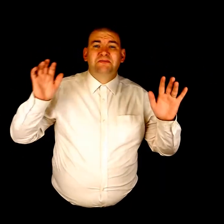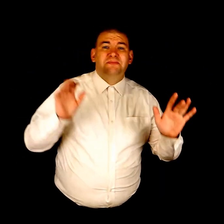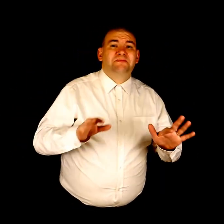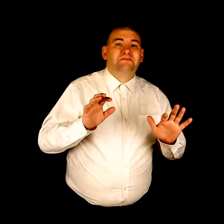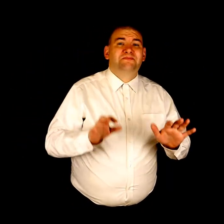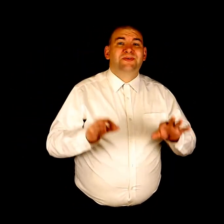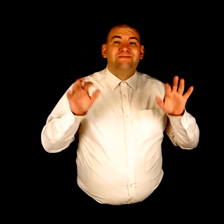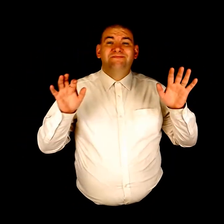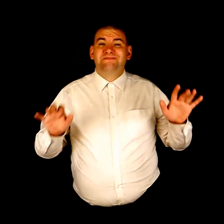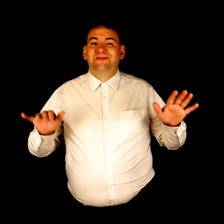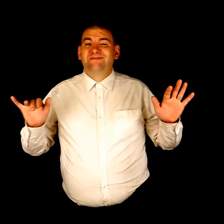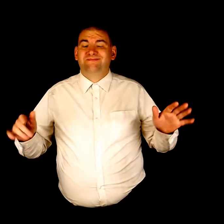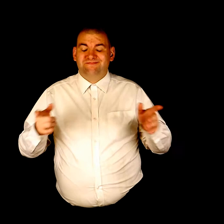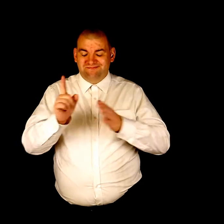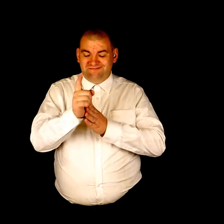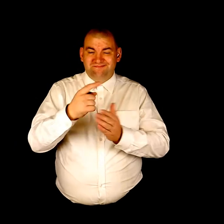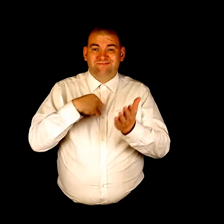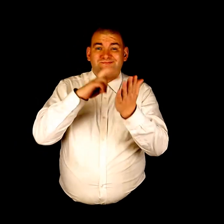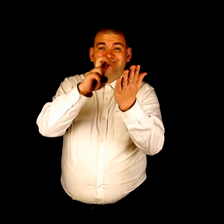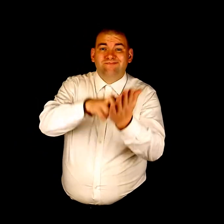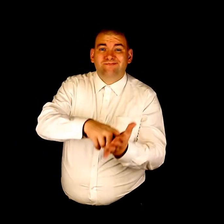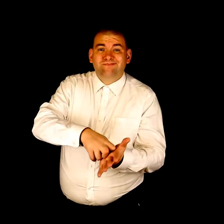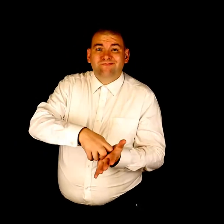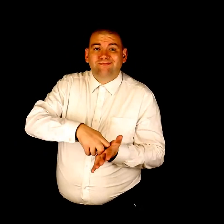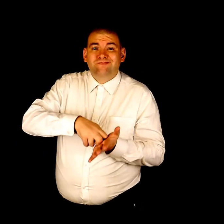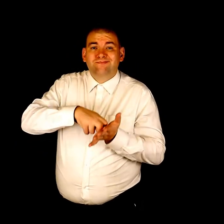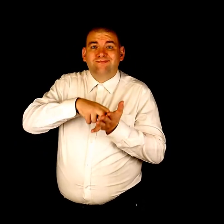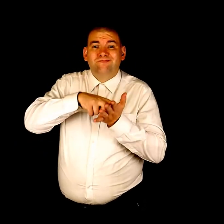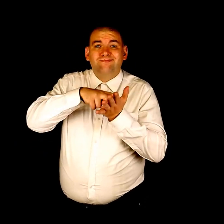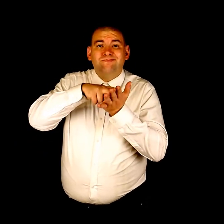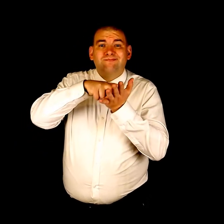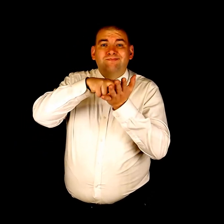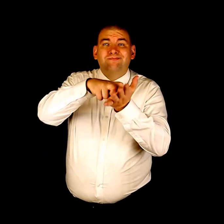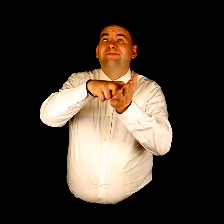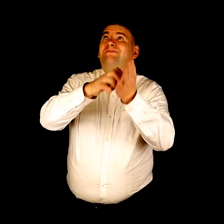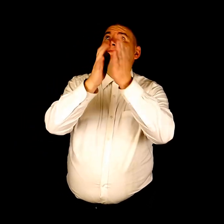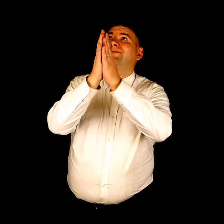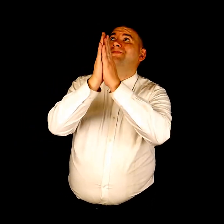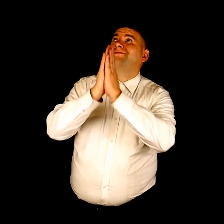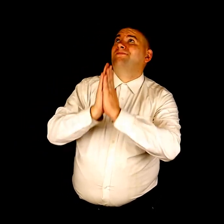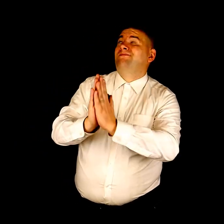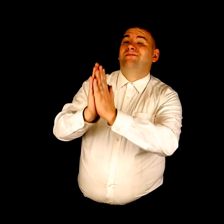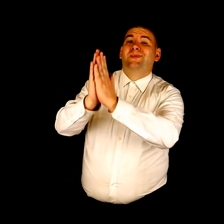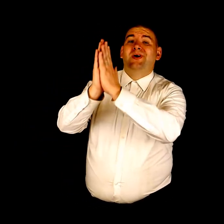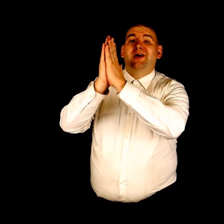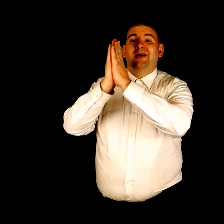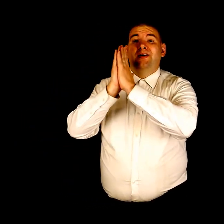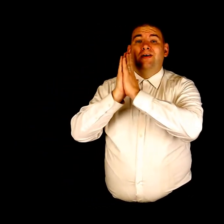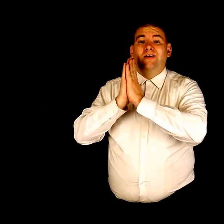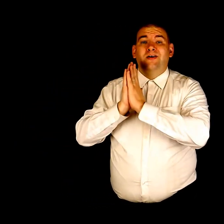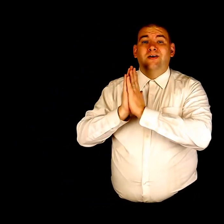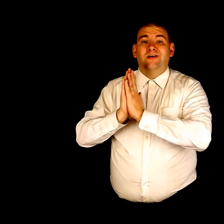The moment I knelt down upon my knees in prayer